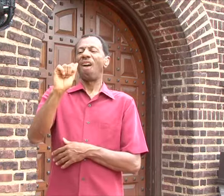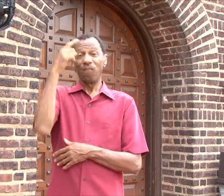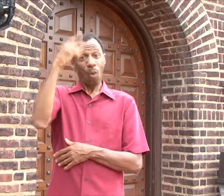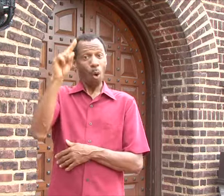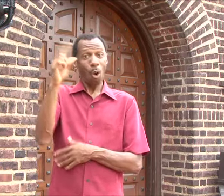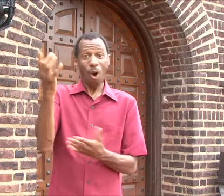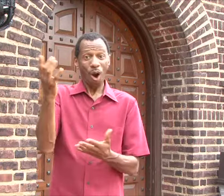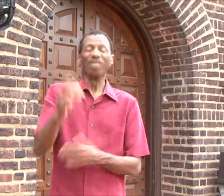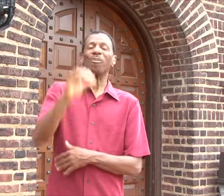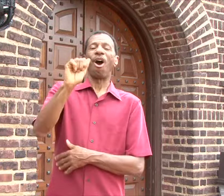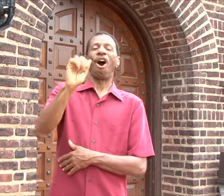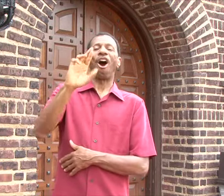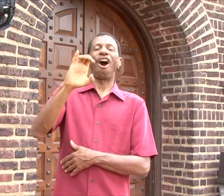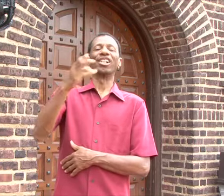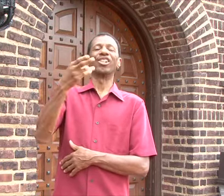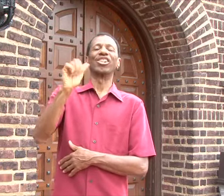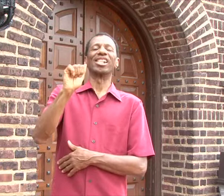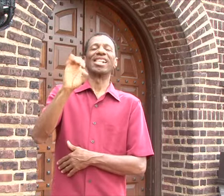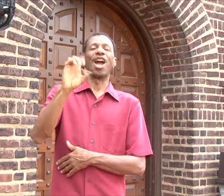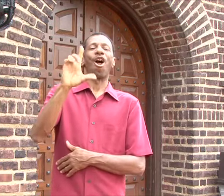of Archaeology and Anthropology.